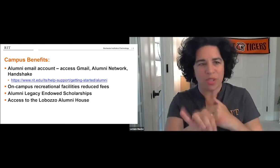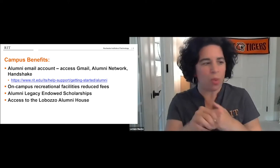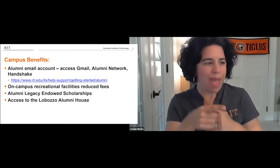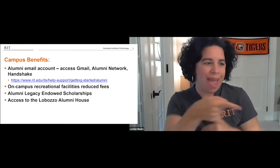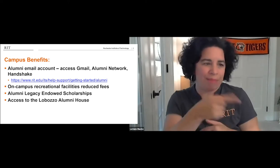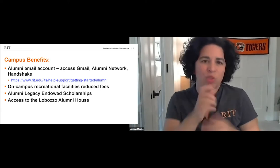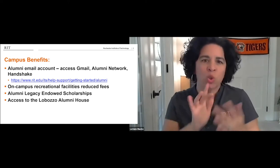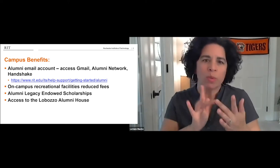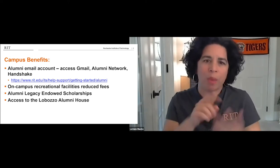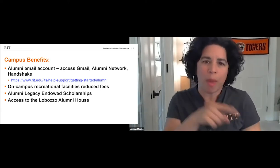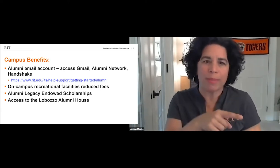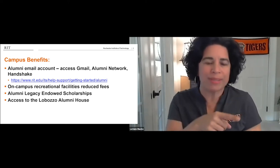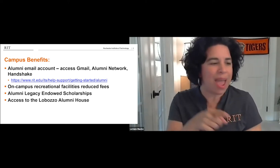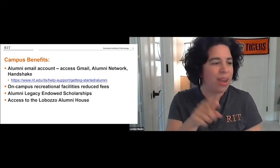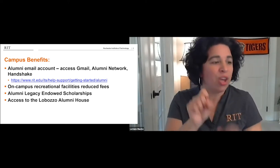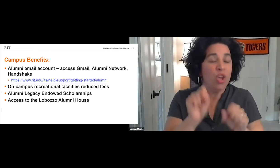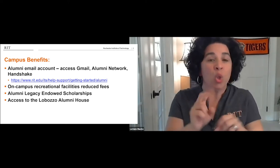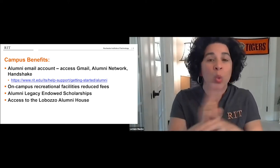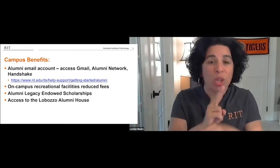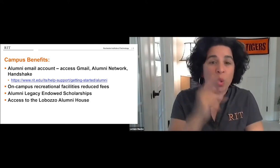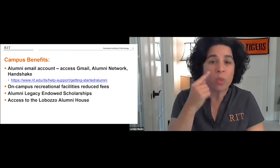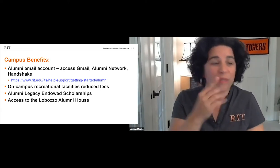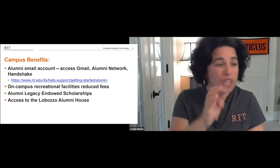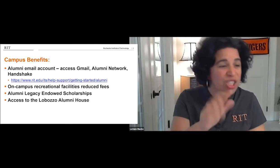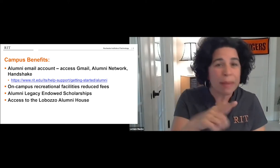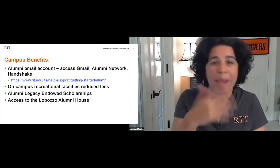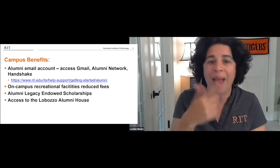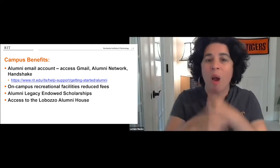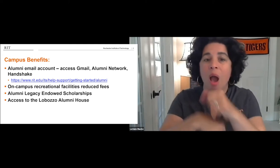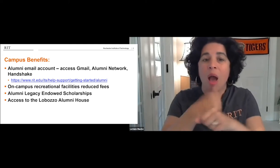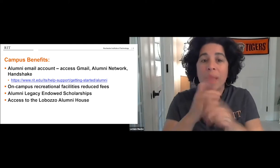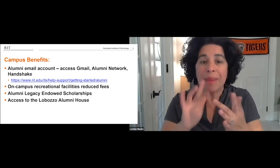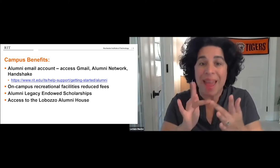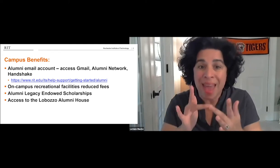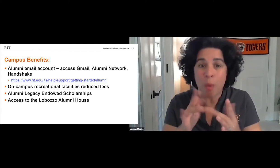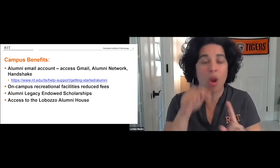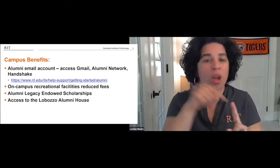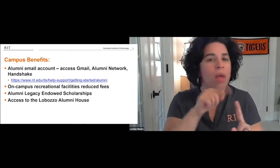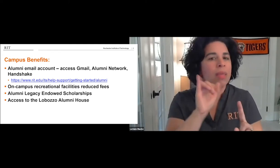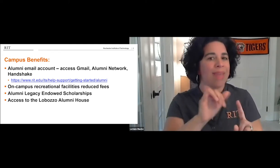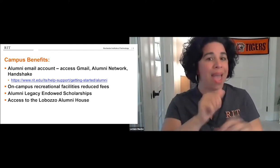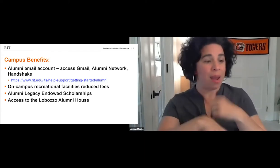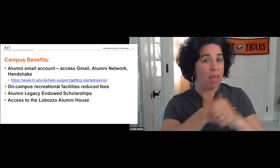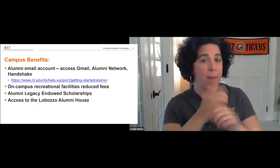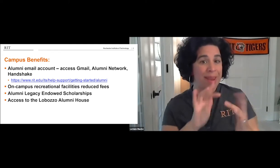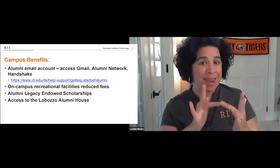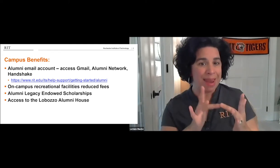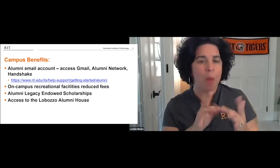You can get access to here through this website. And you can use that for Gmail, for the alumni network.